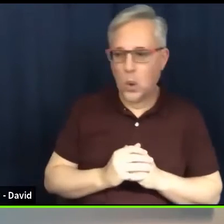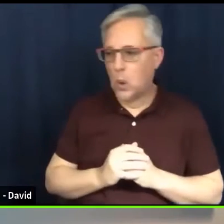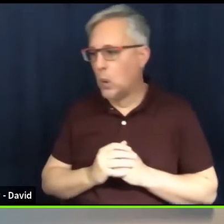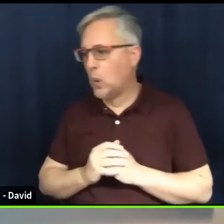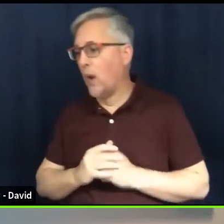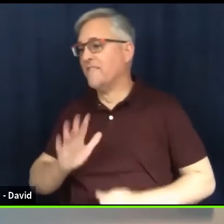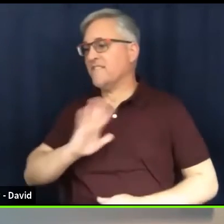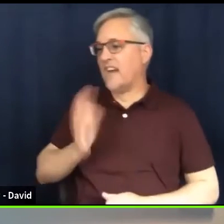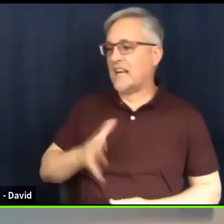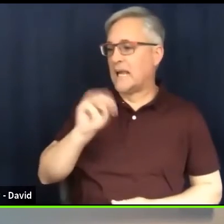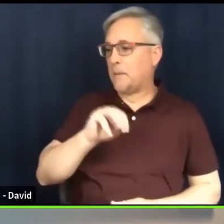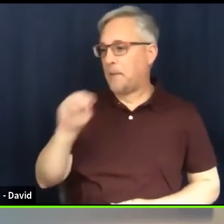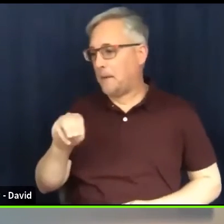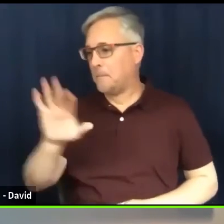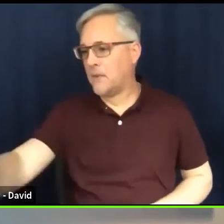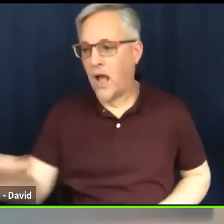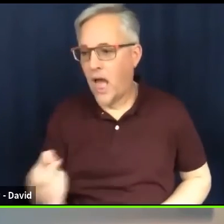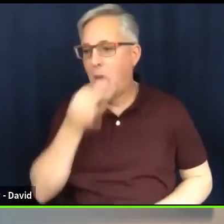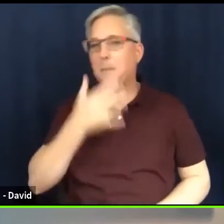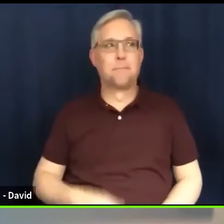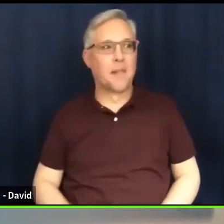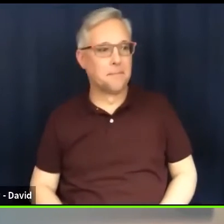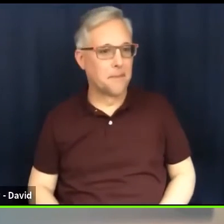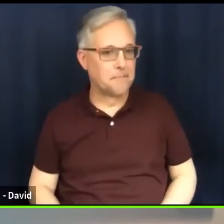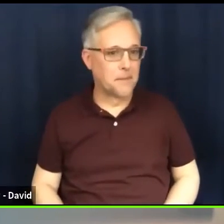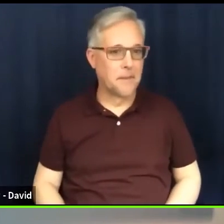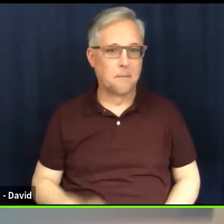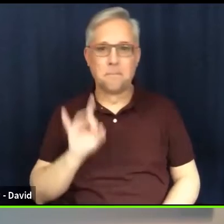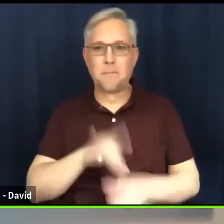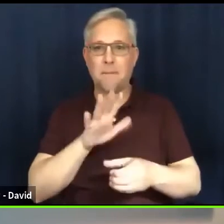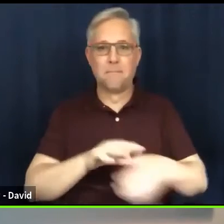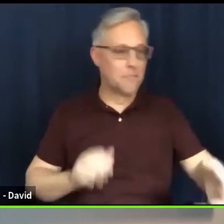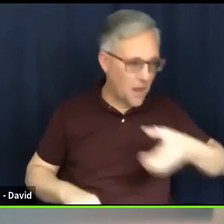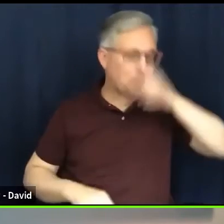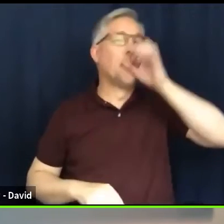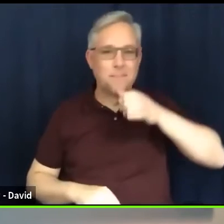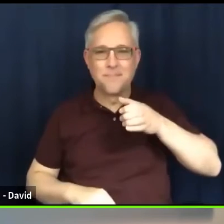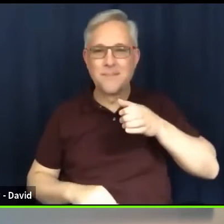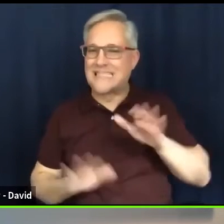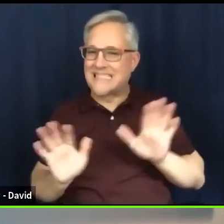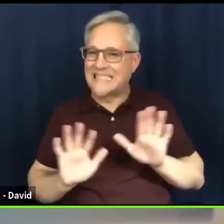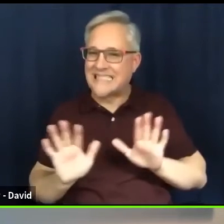that. But we bring something with reverence and respect.